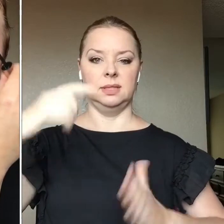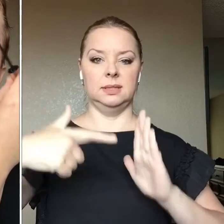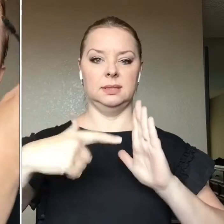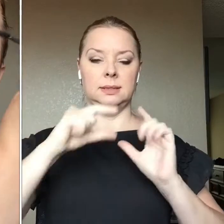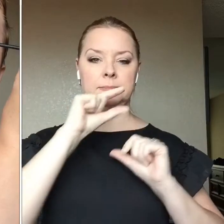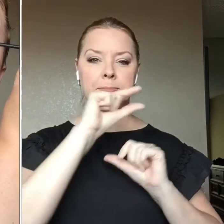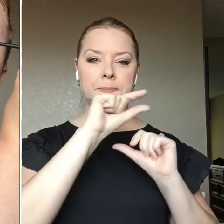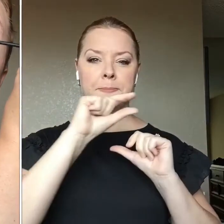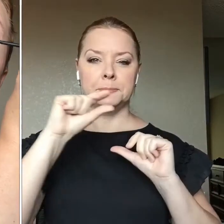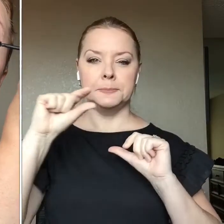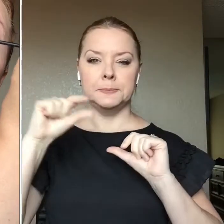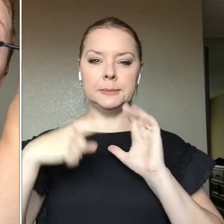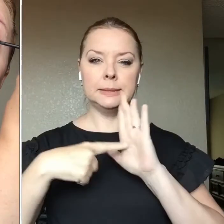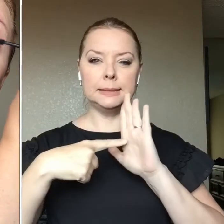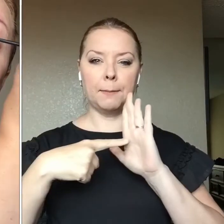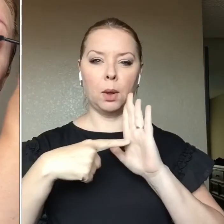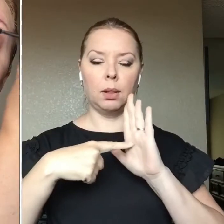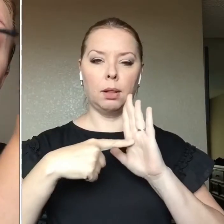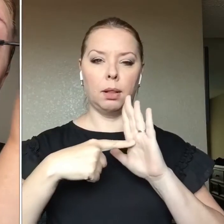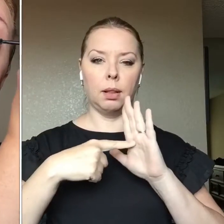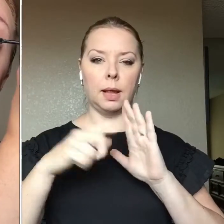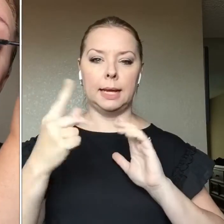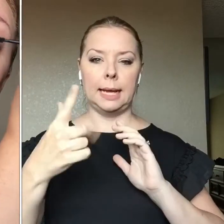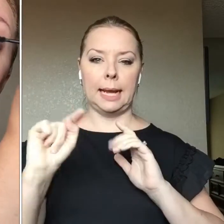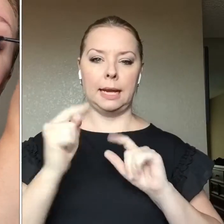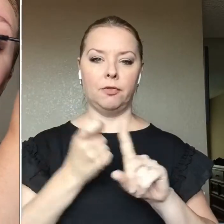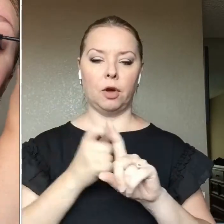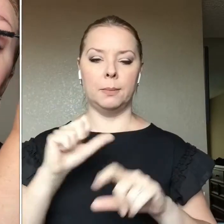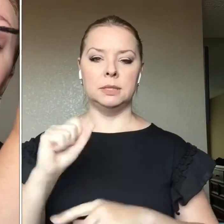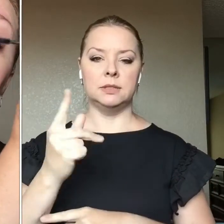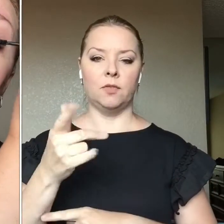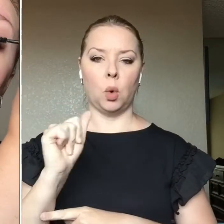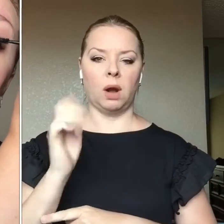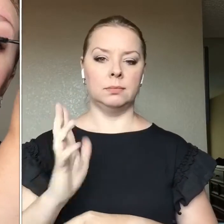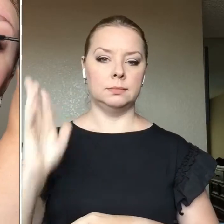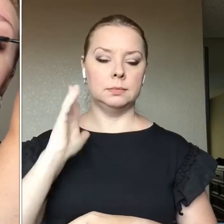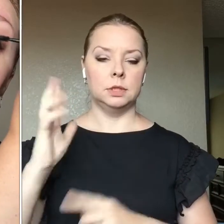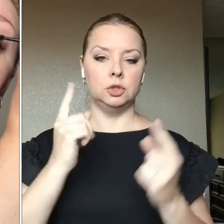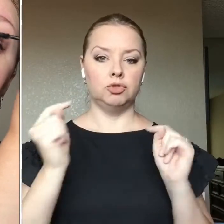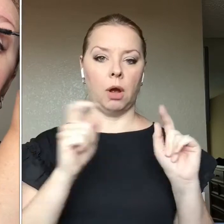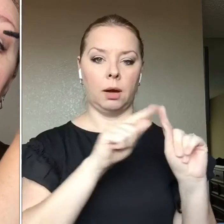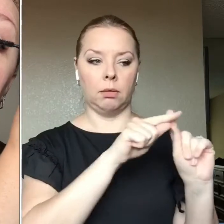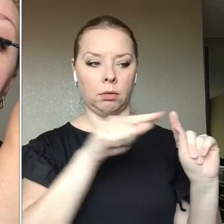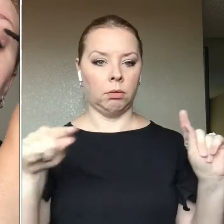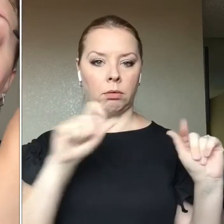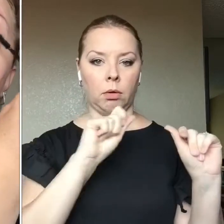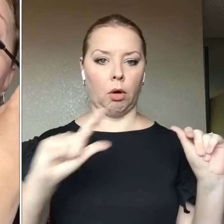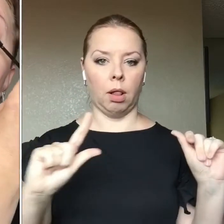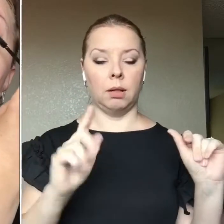from Sephora as well, and tried everything there. Um,